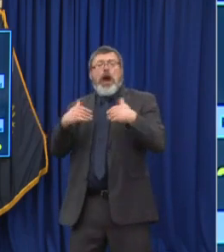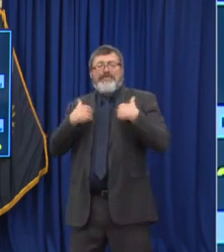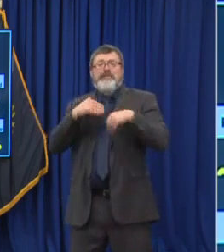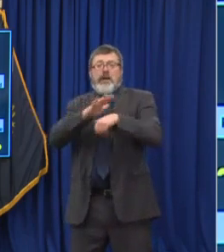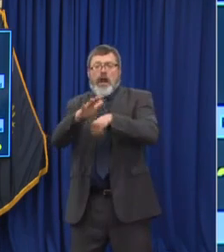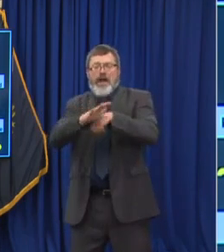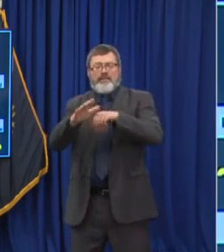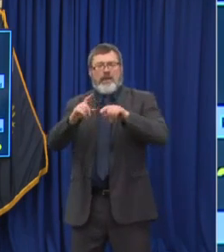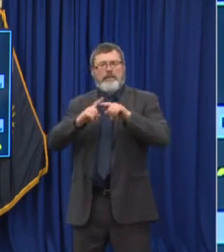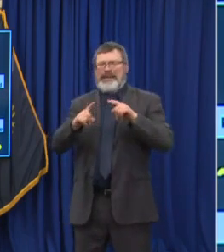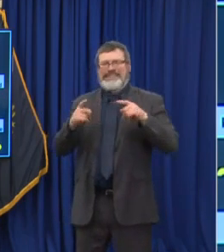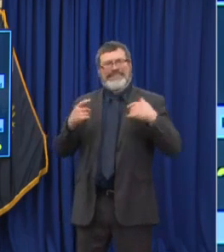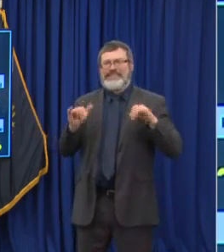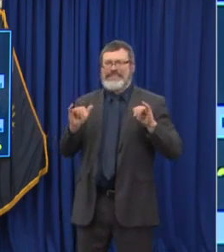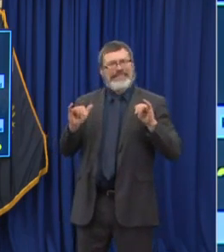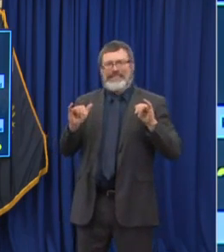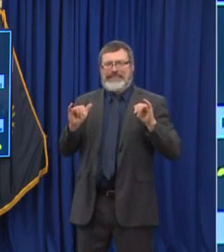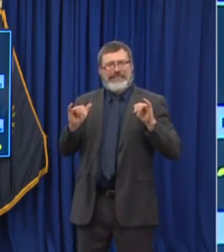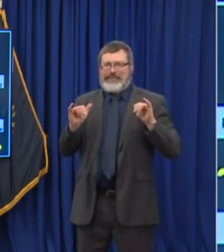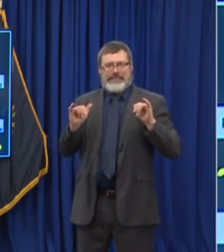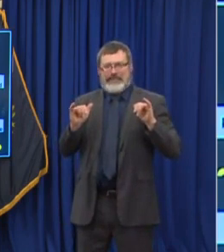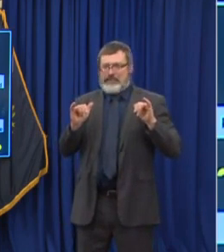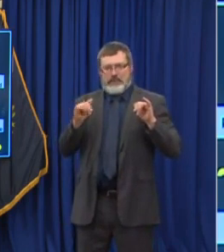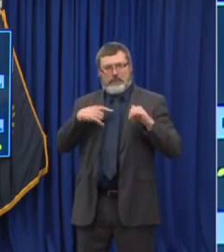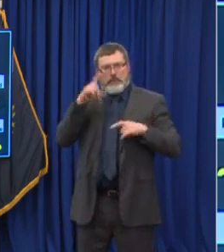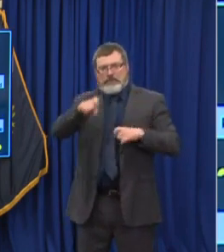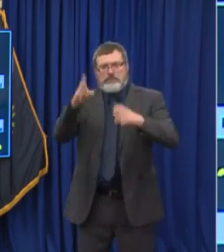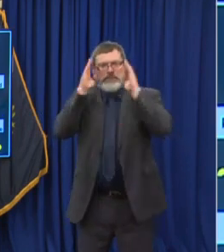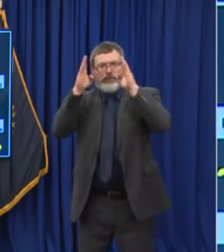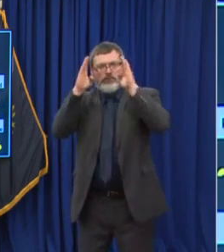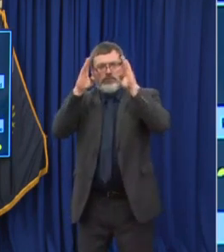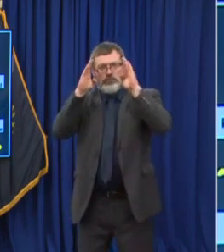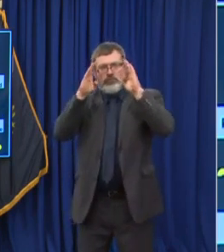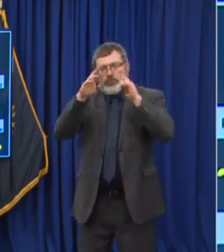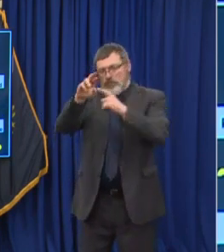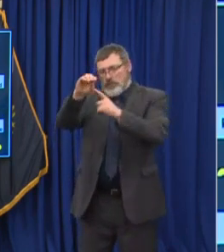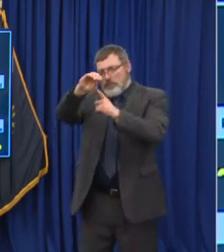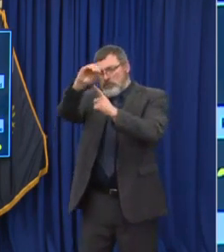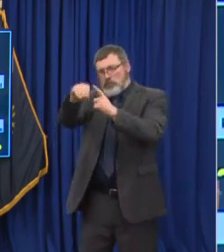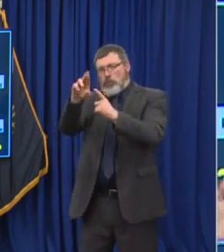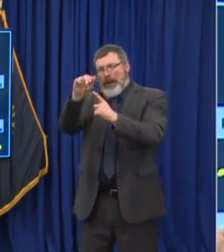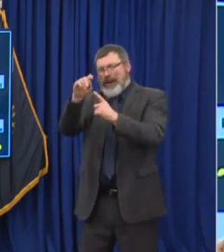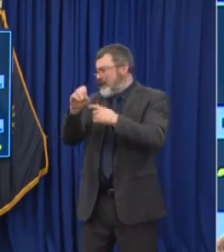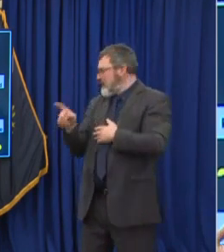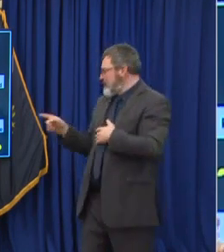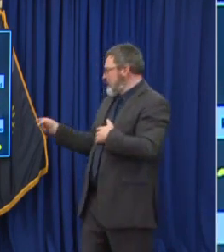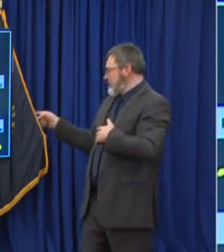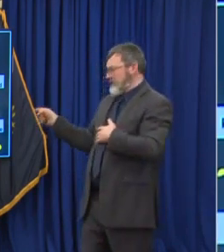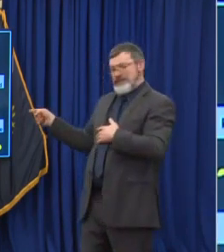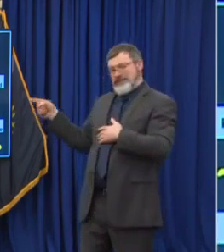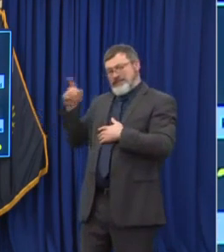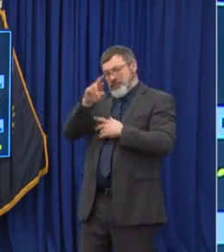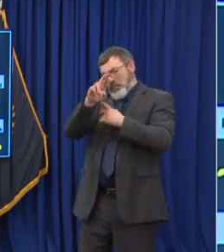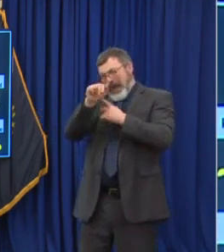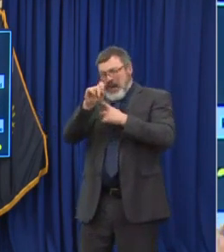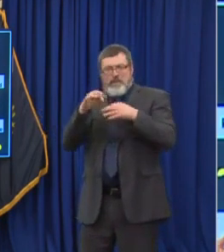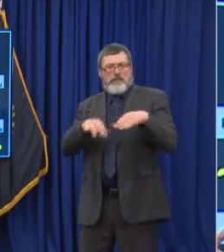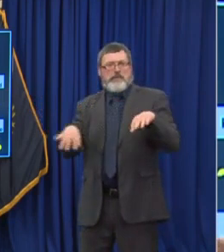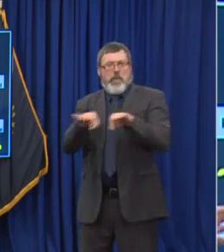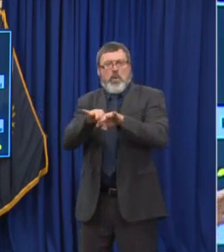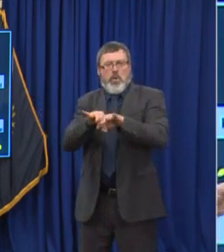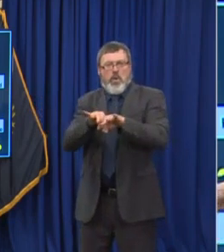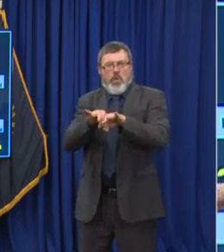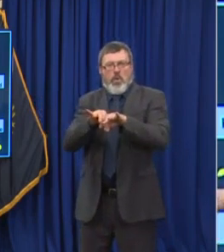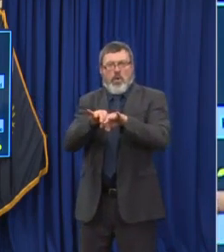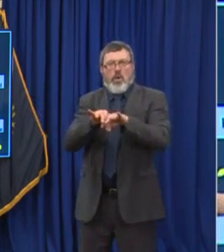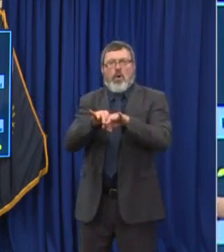making, taking actions today, knowing that we're not necessarily going to see the positive results tomorrow or the next day or even next week. But three or four weeks down